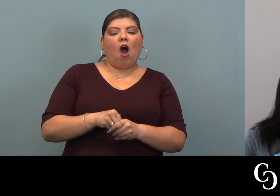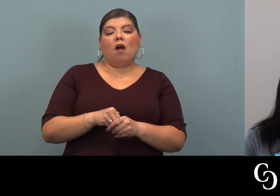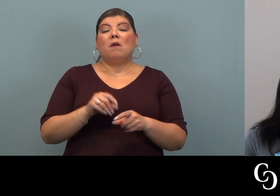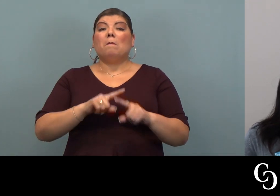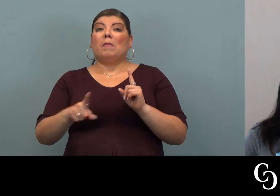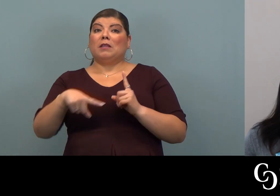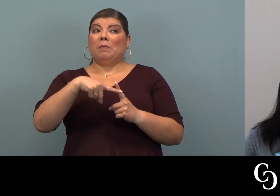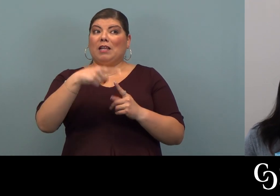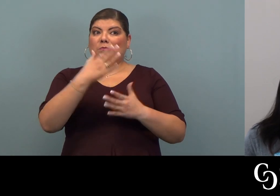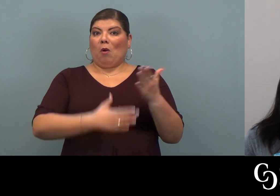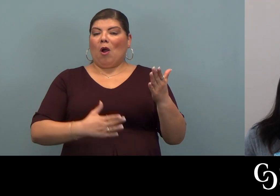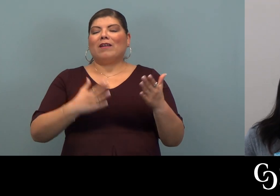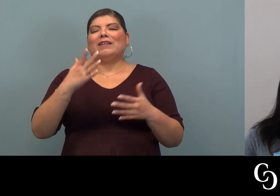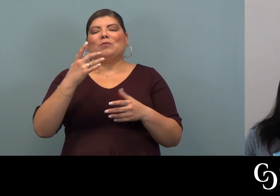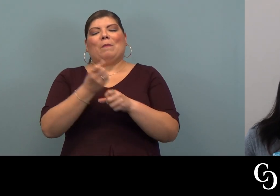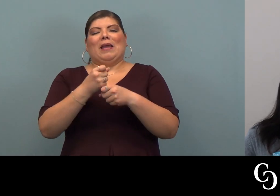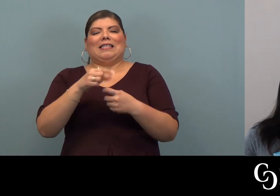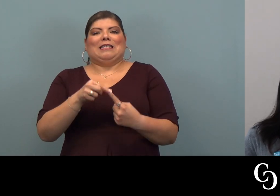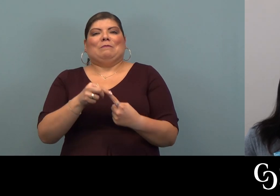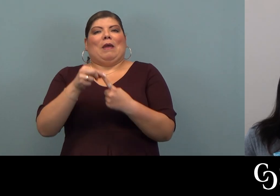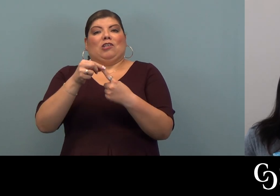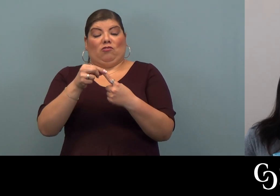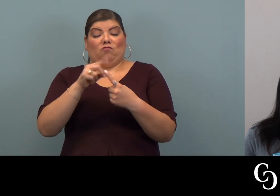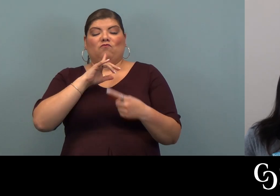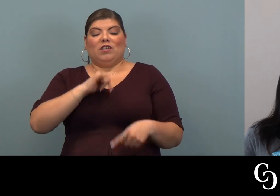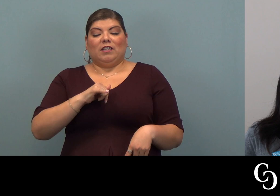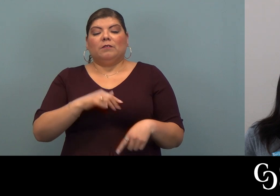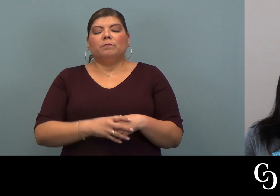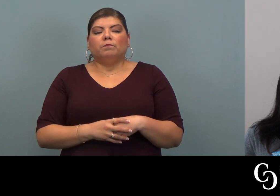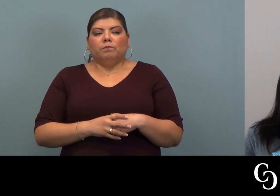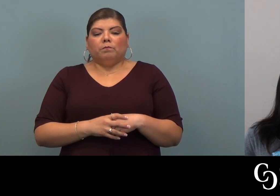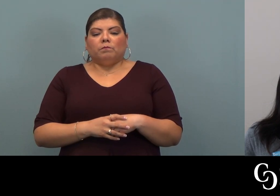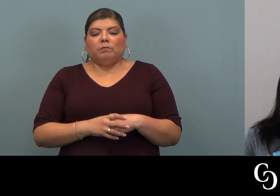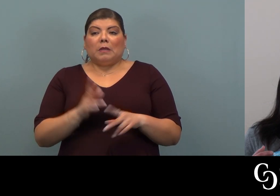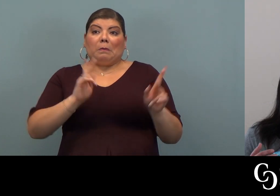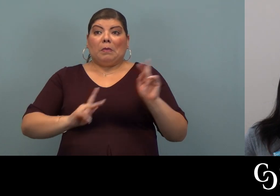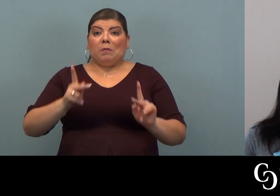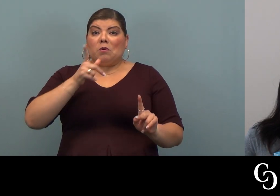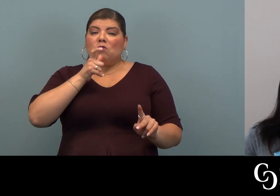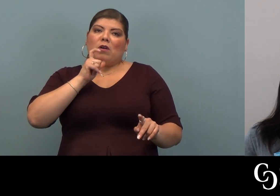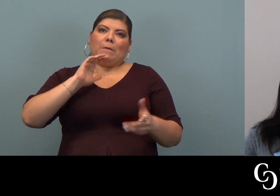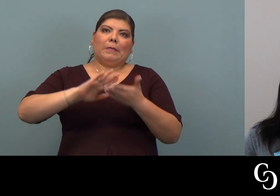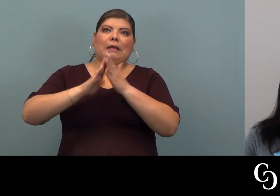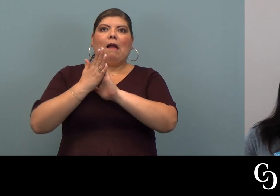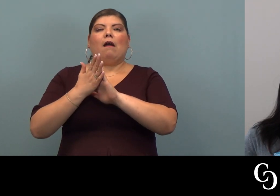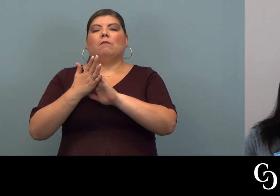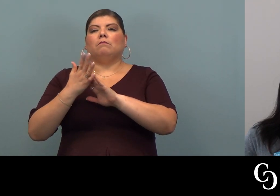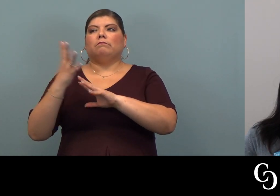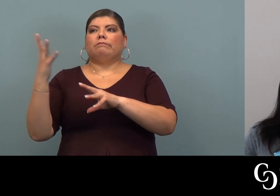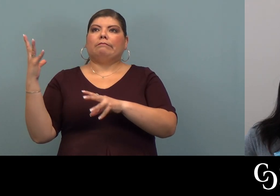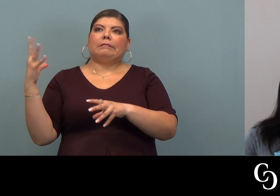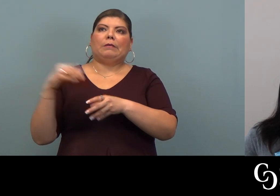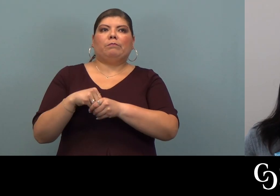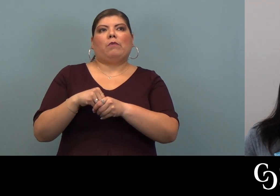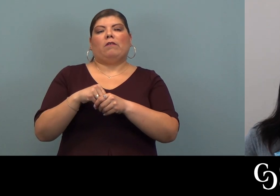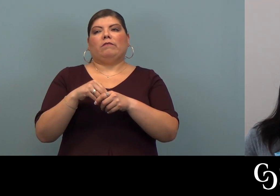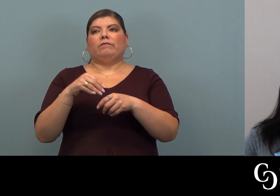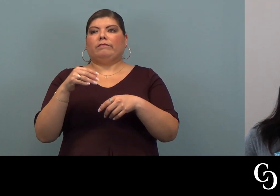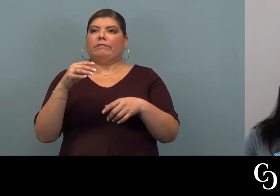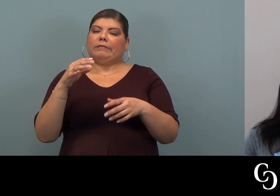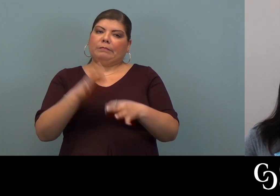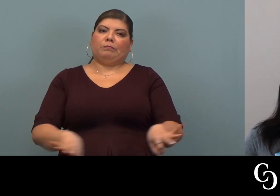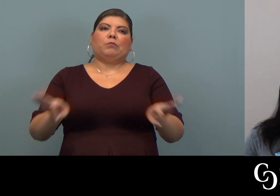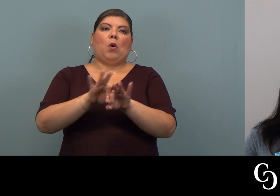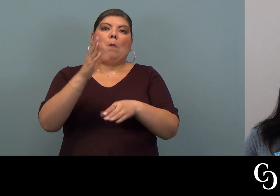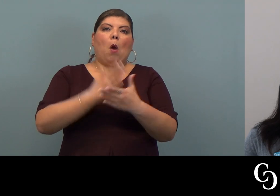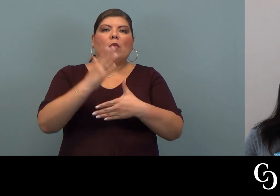involved. But the plus piece is what really makes it sort of special. Folks have really become an intricate sort